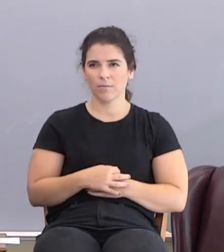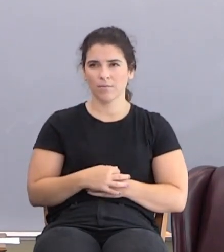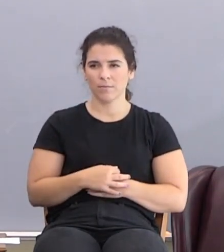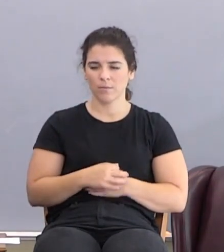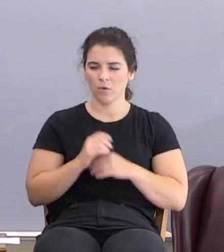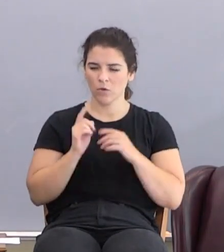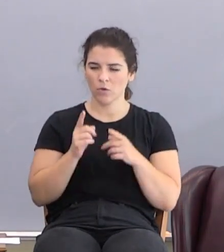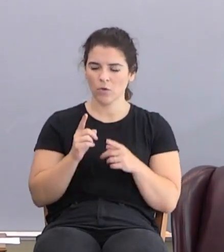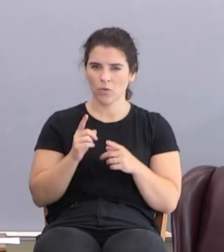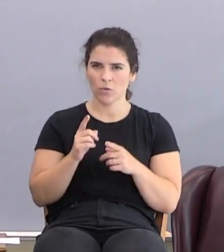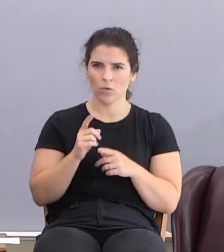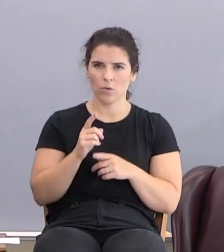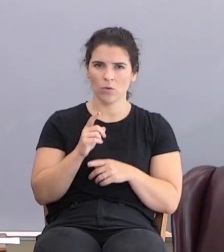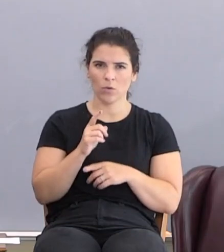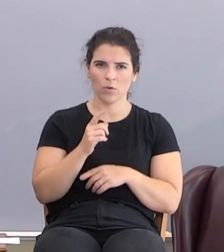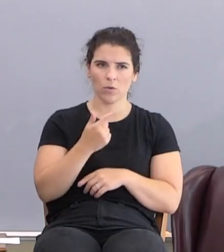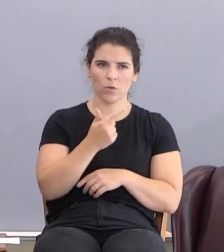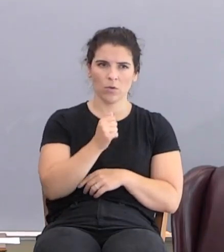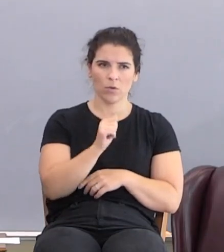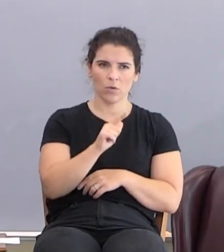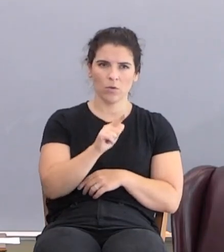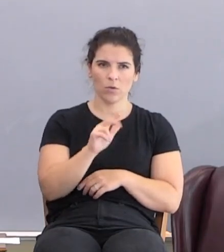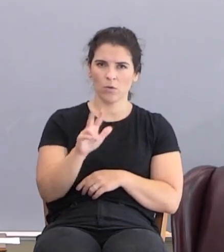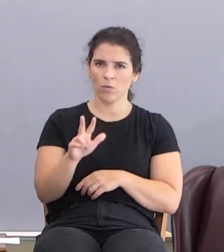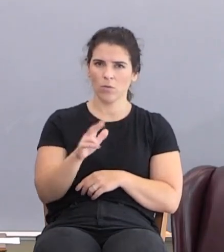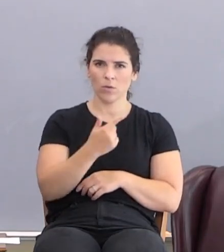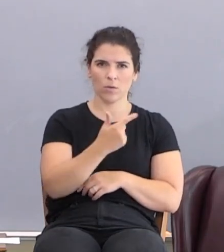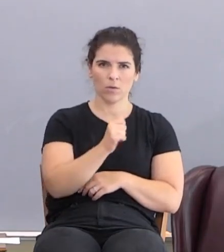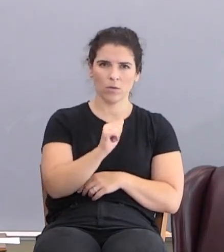Go with me look at Galatians chapter 3.